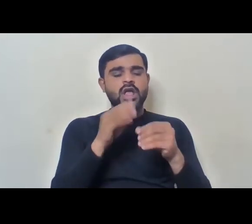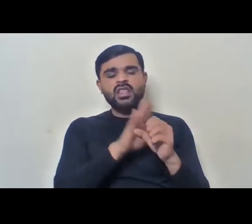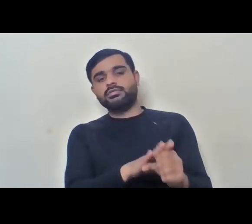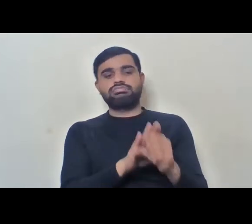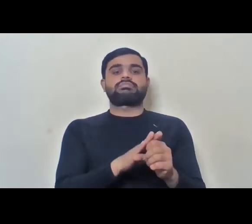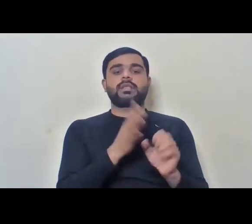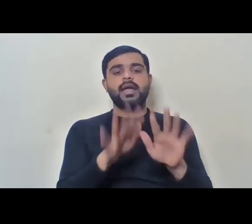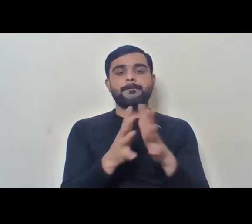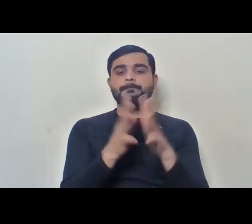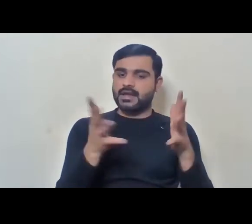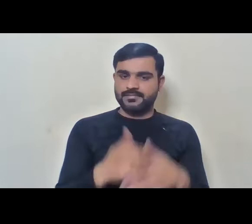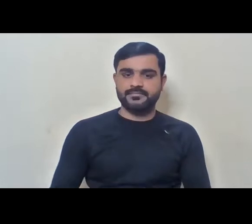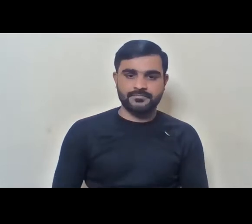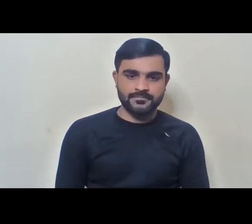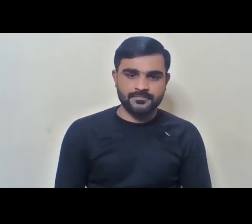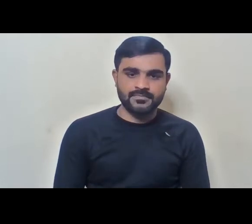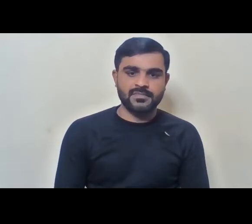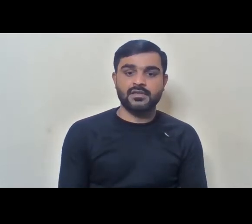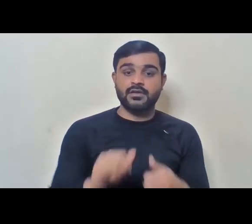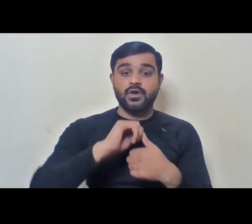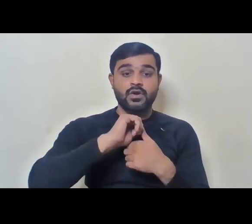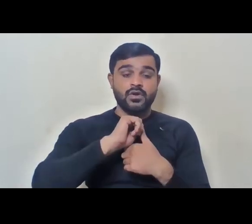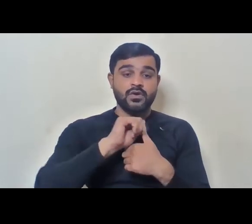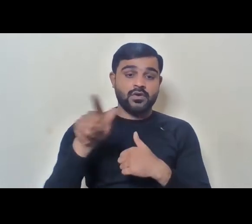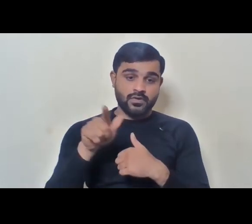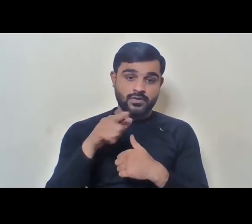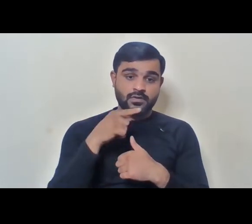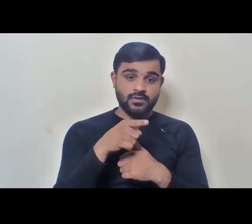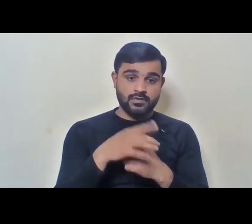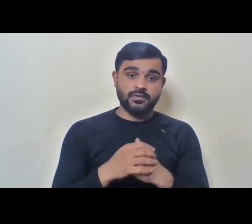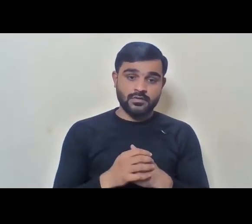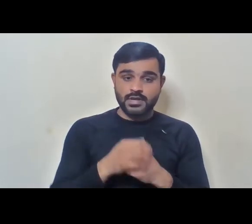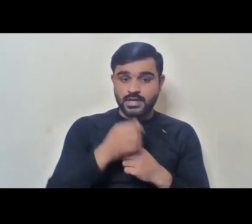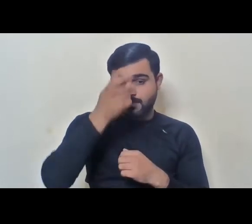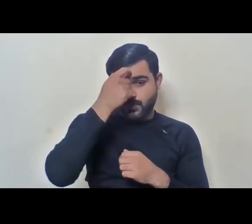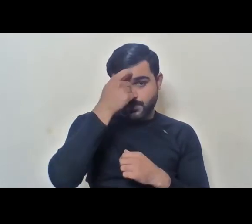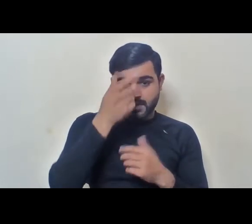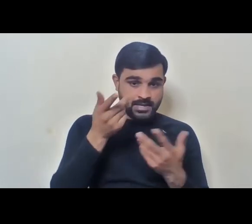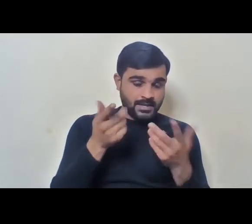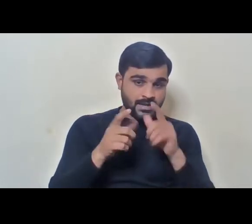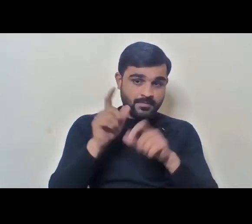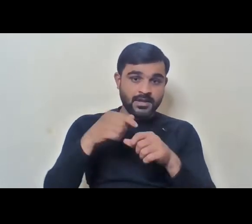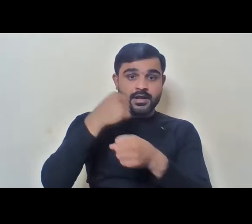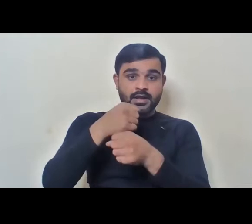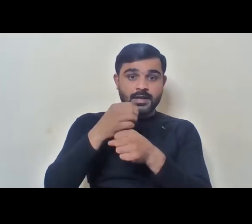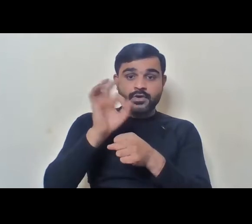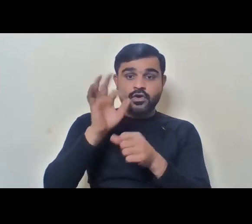Okay. So now, these are all the issues when it comes to government employment.